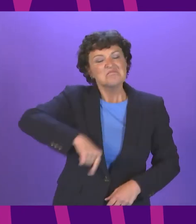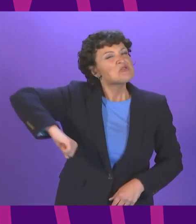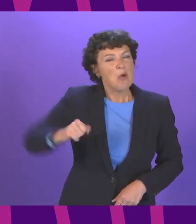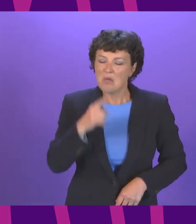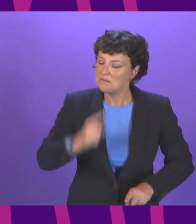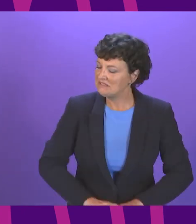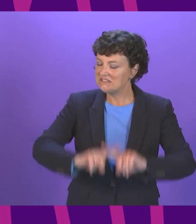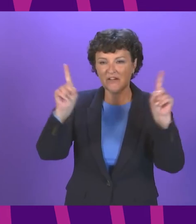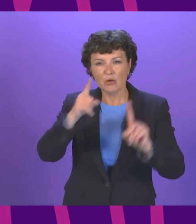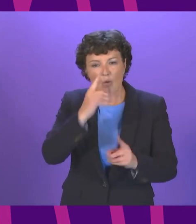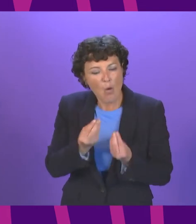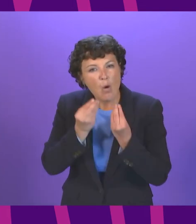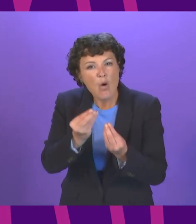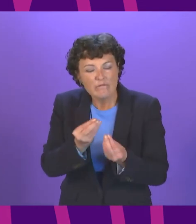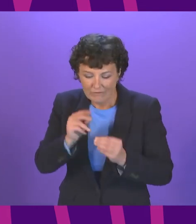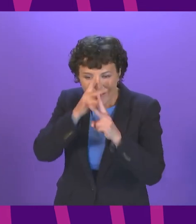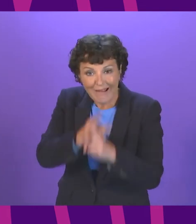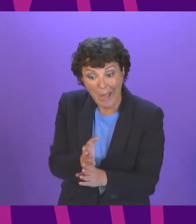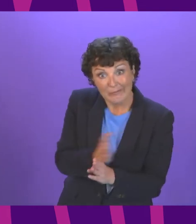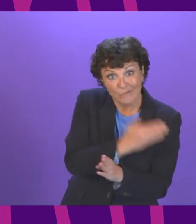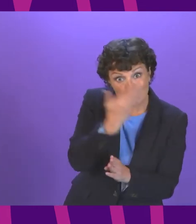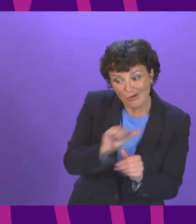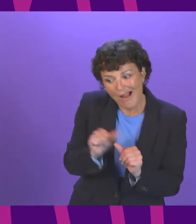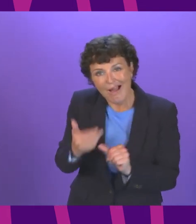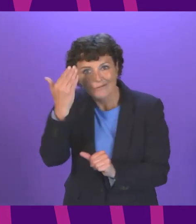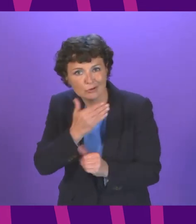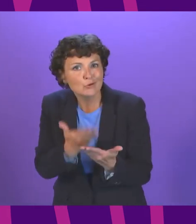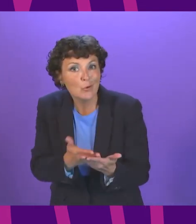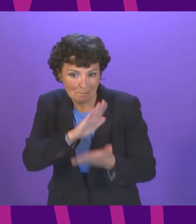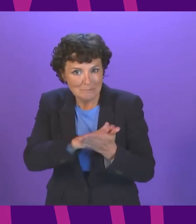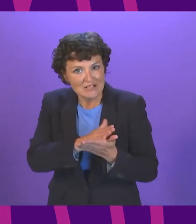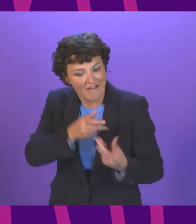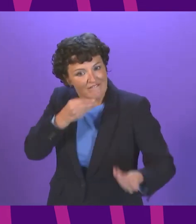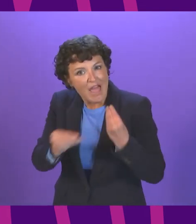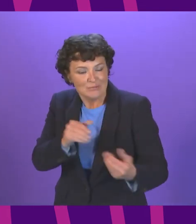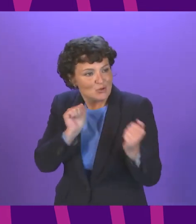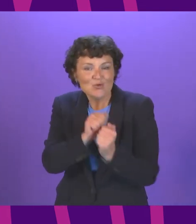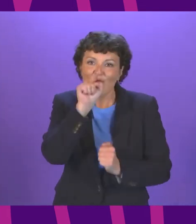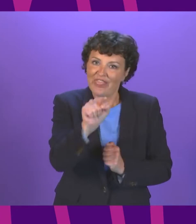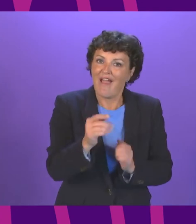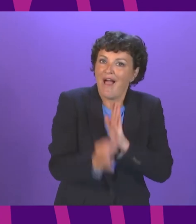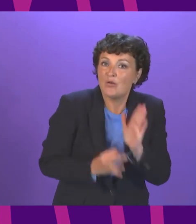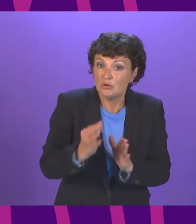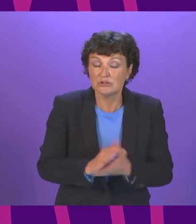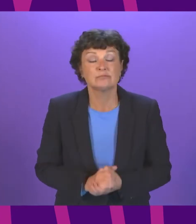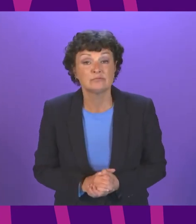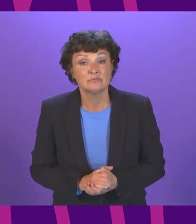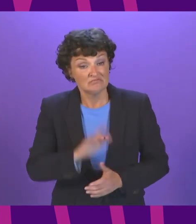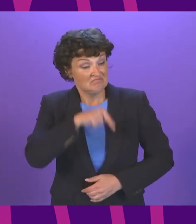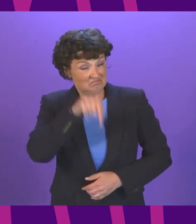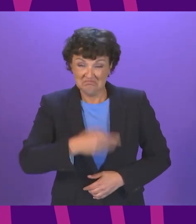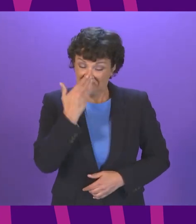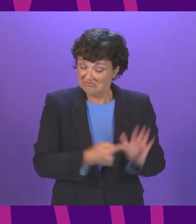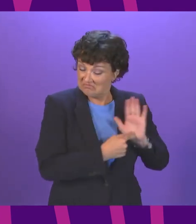give family support and the ability to access services that works for them on top of the 1140 hours earlier in child care it shows this